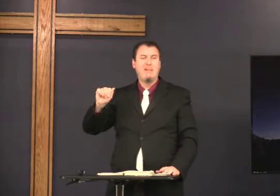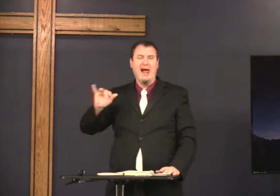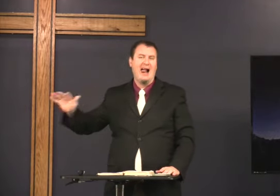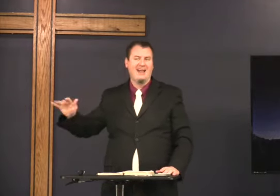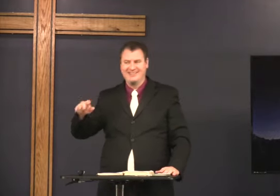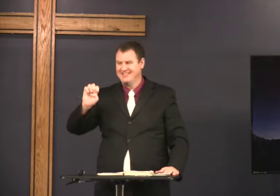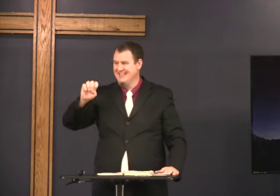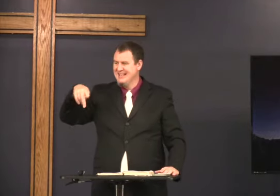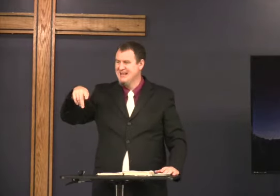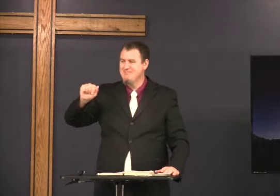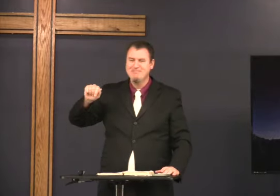a capitalist.